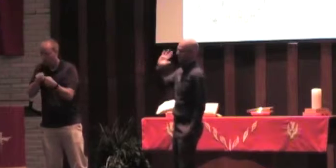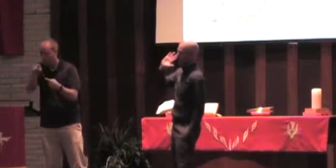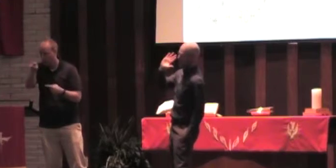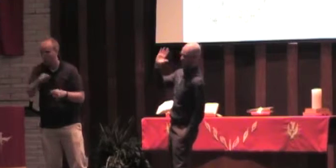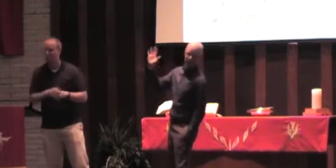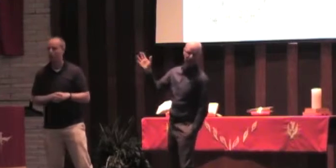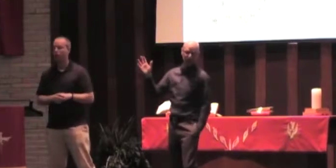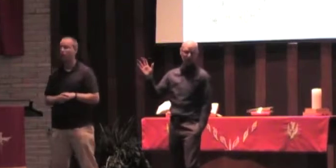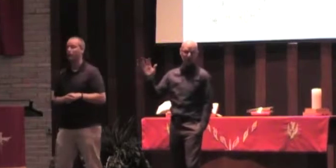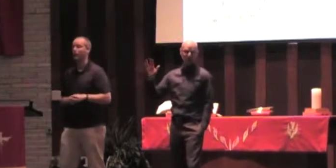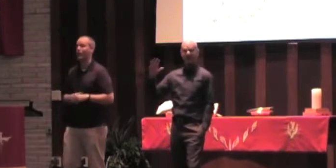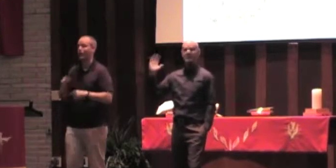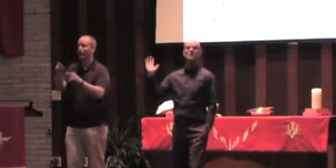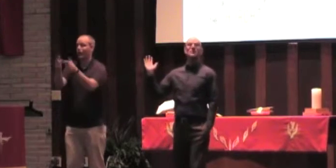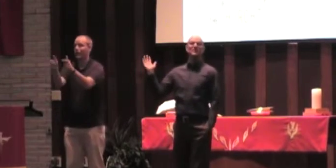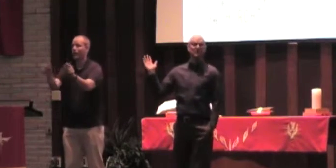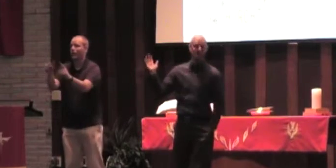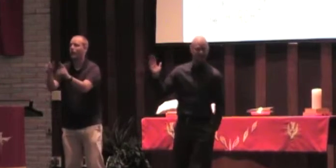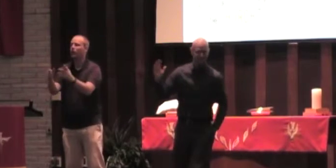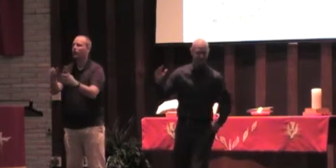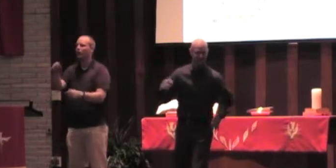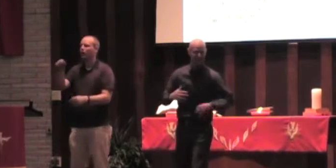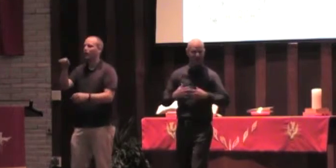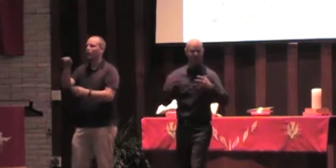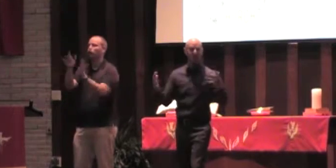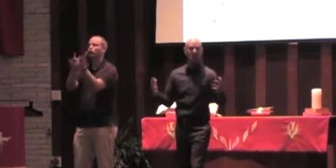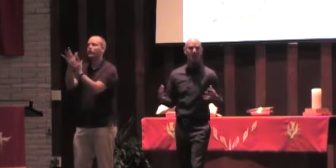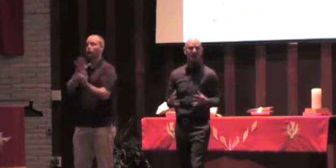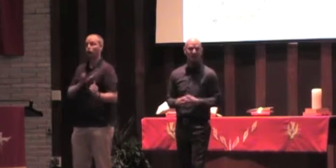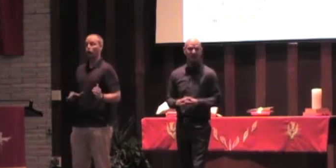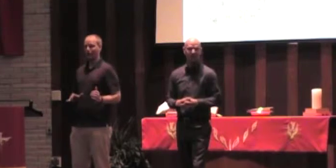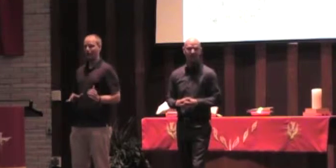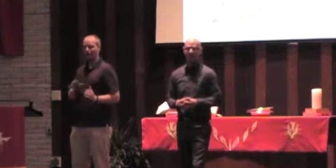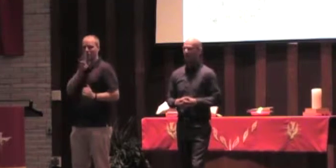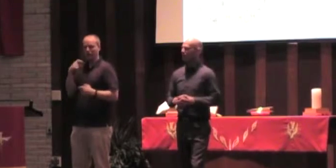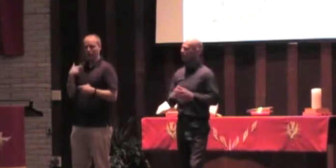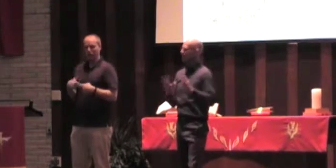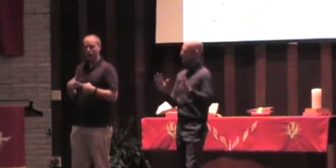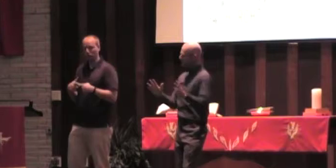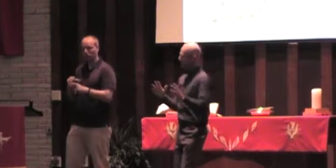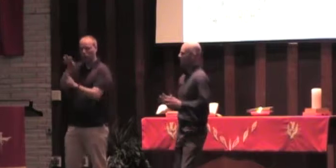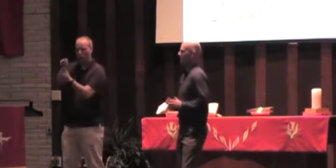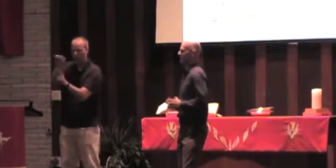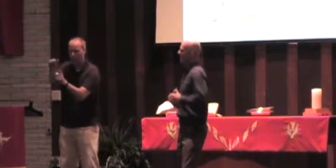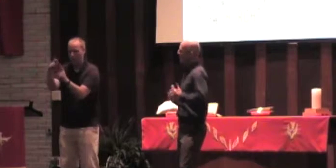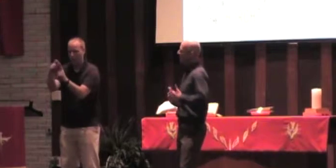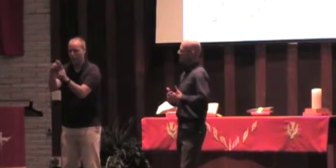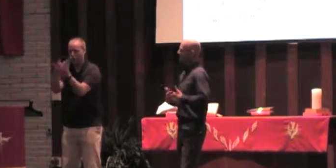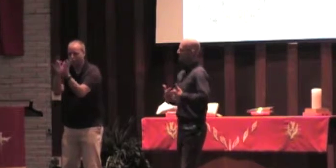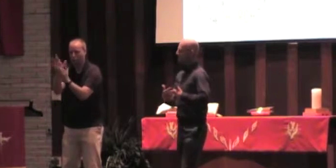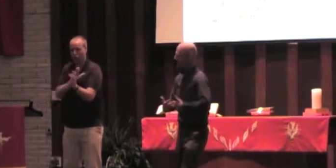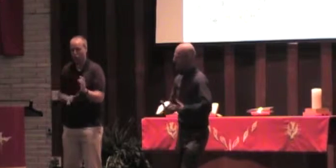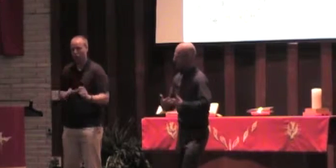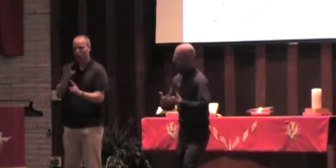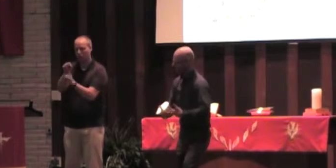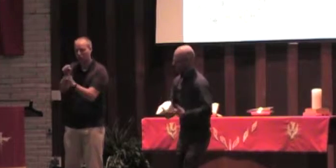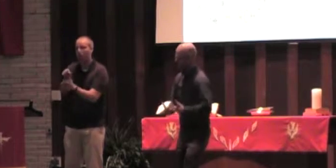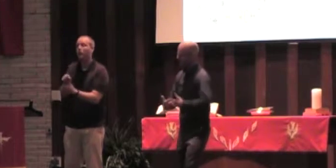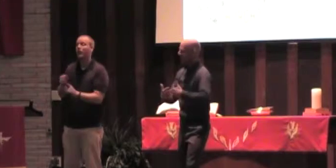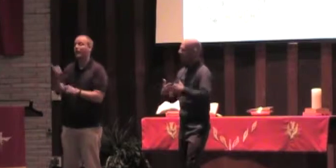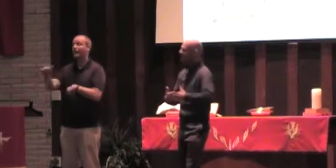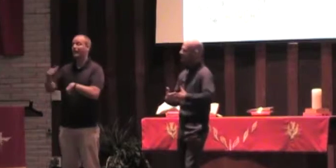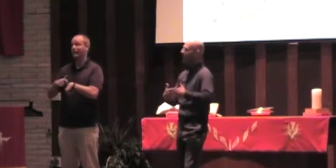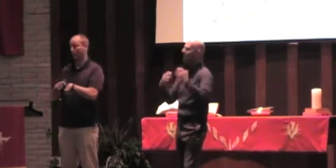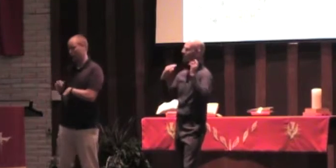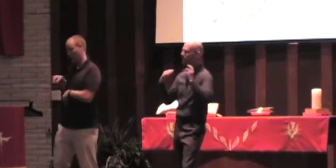only word that I knew in that language was Jesus Cristo. They spoke Spanish. But what I do remember is every time the name of